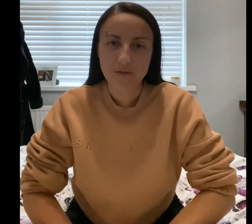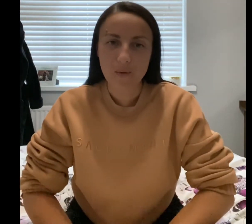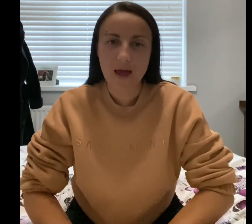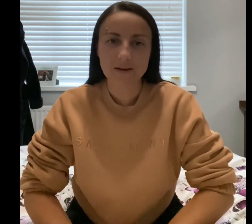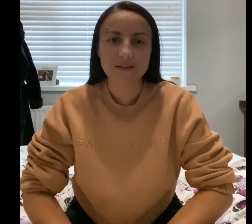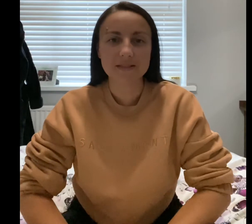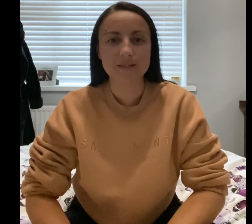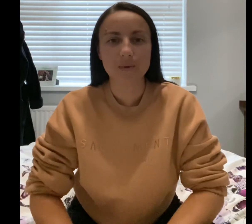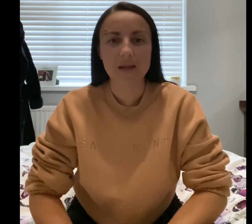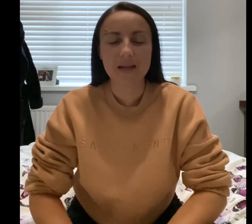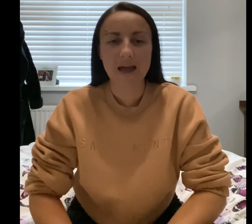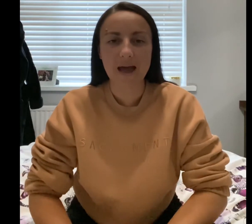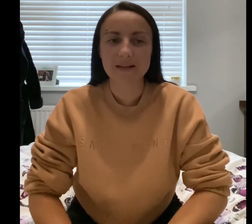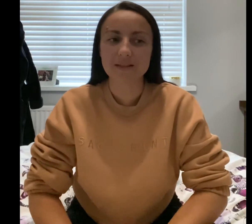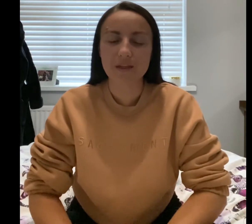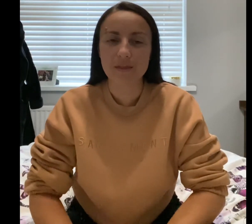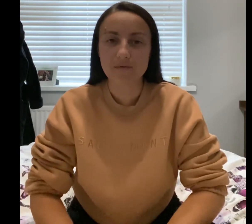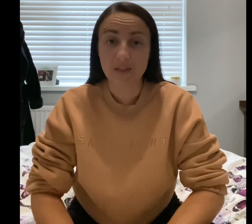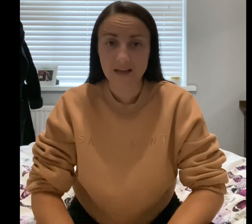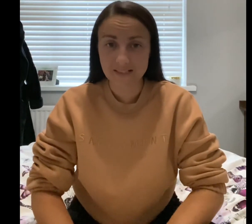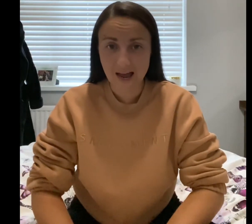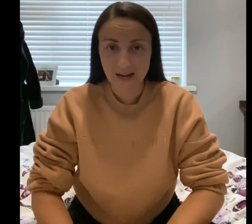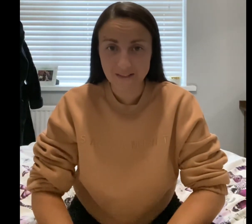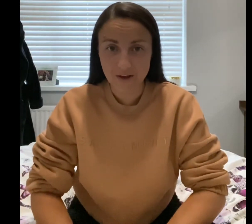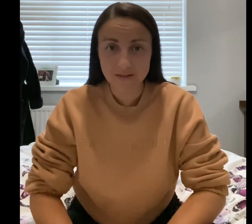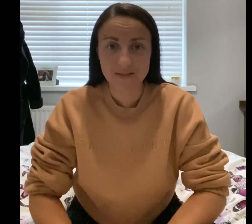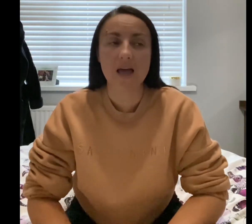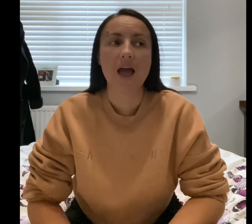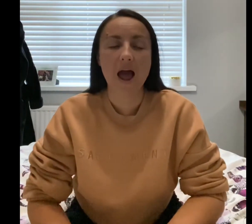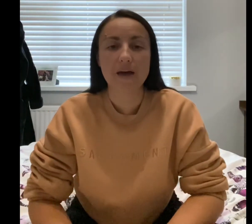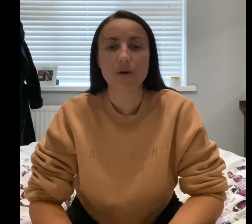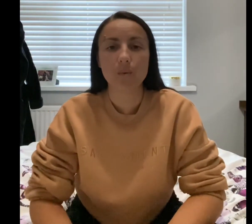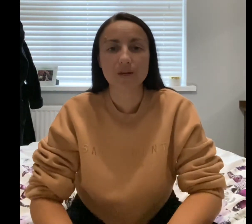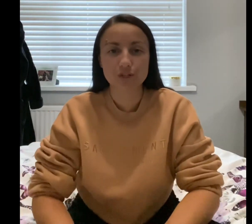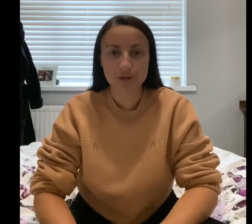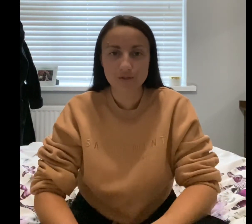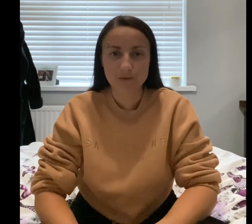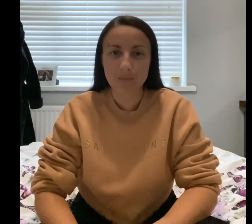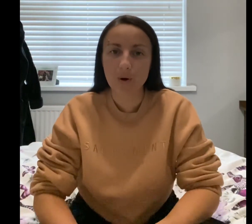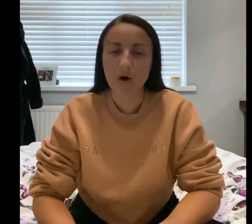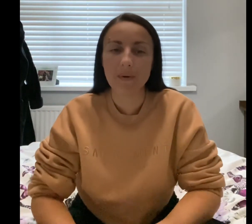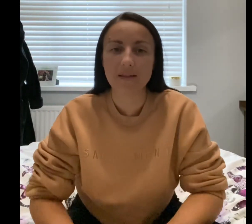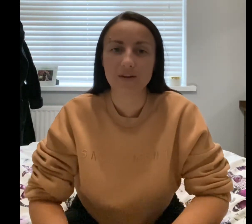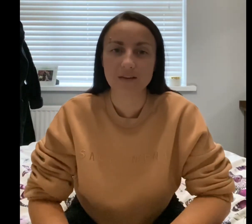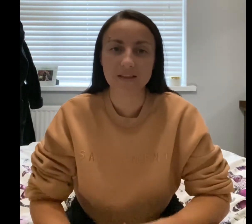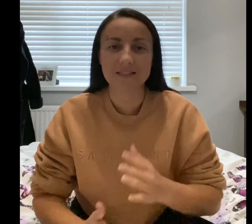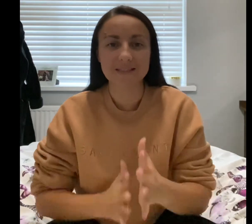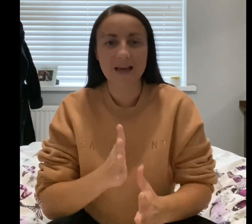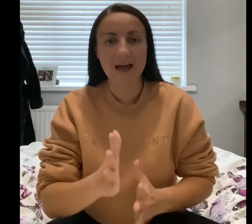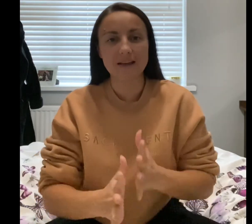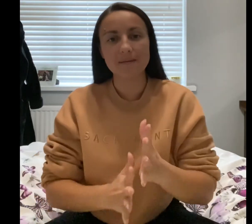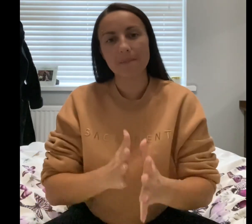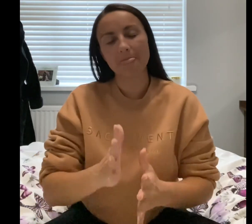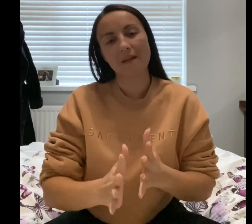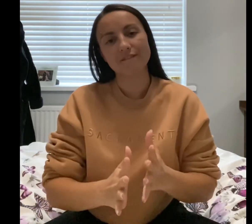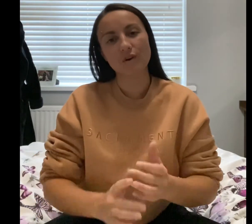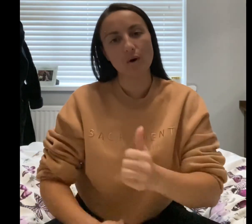Awareness this week and the theme for that is kindness, I thought we could show some support by learning the sign for